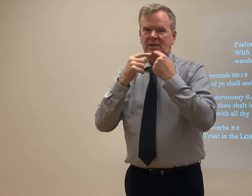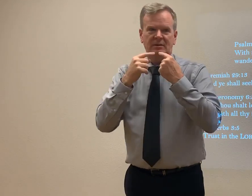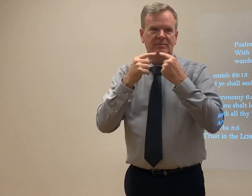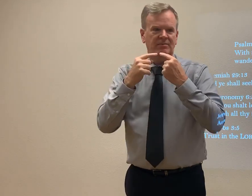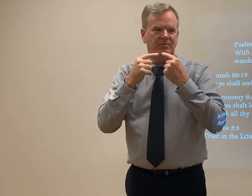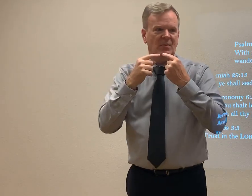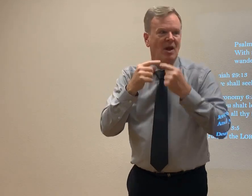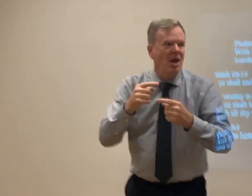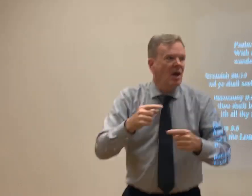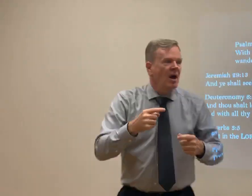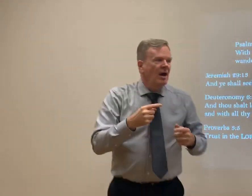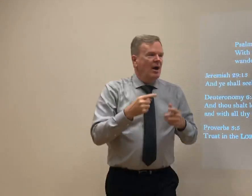I like what you said.